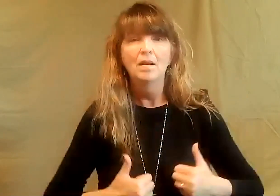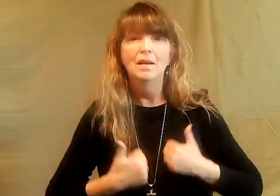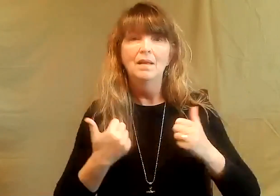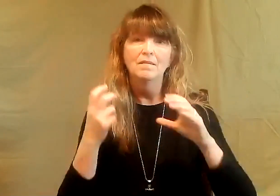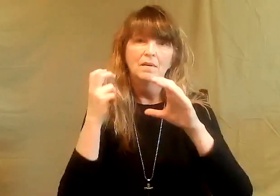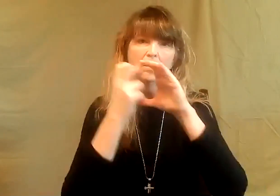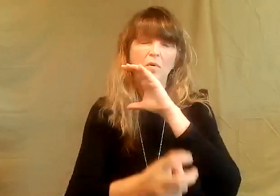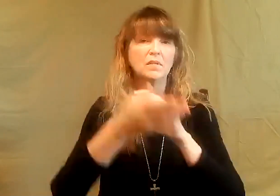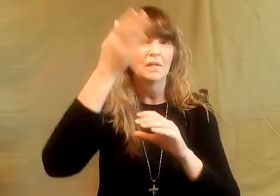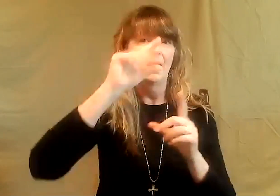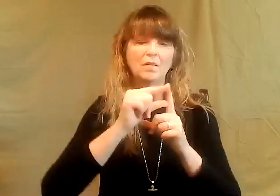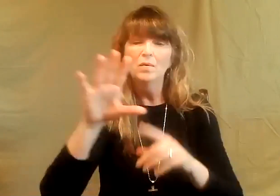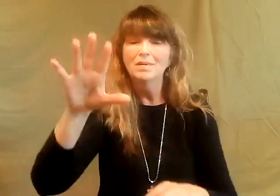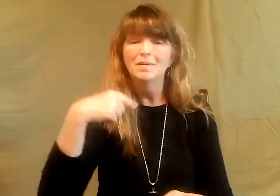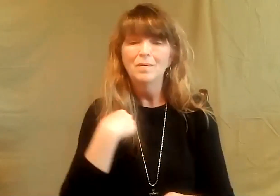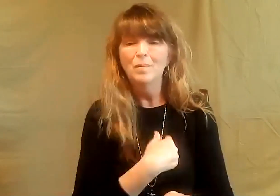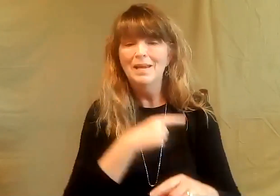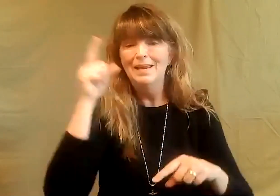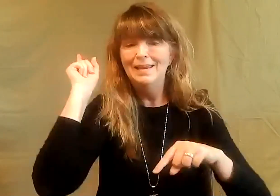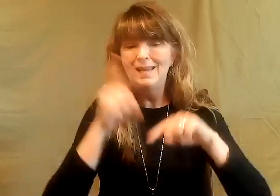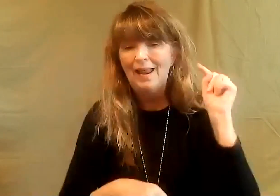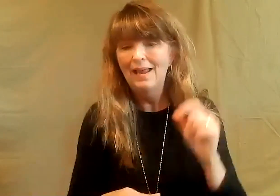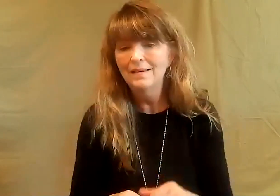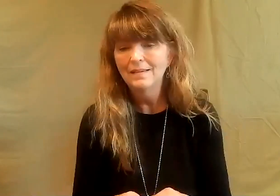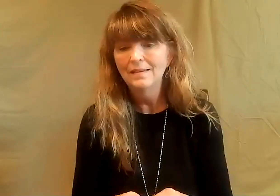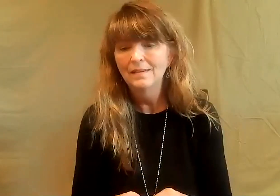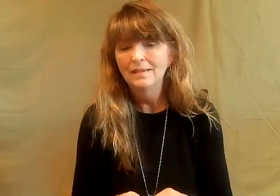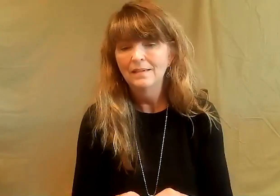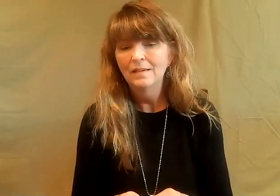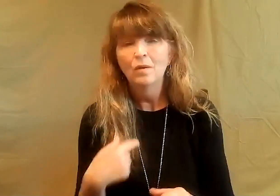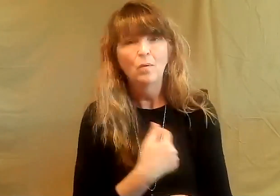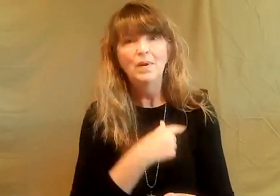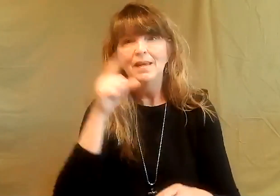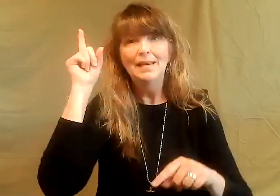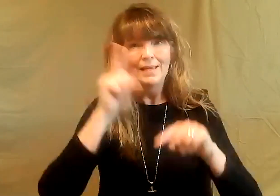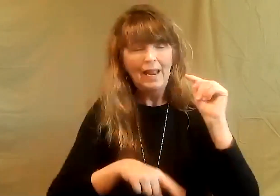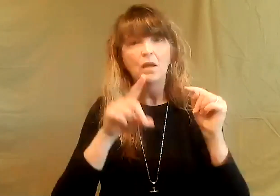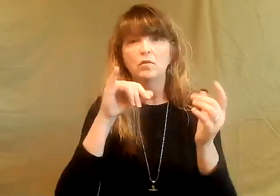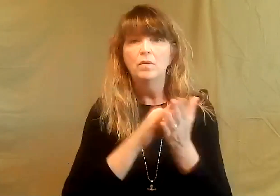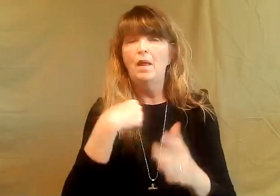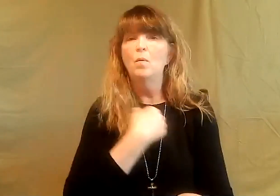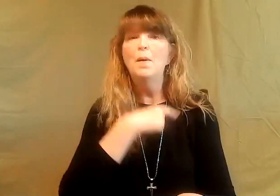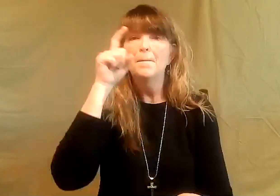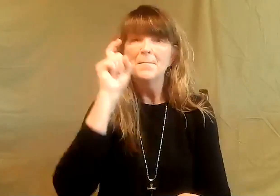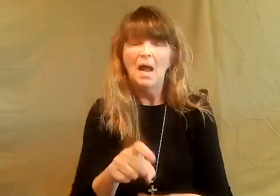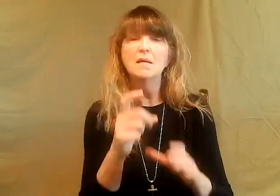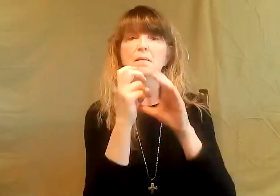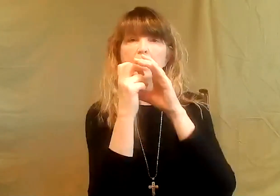You know, we cannot keep walking through those doors without being immersed in God. We can't do it.